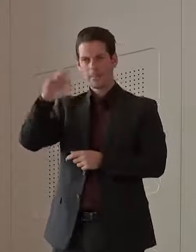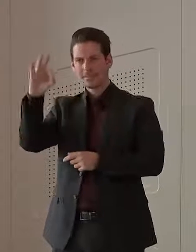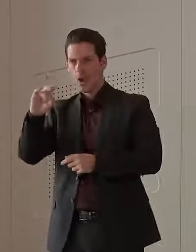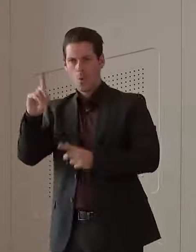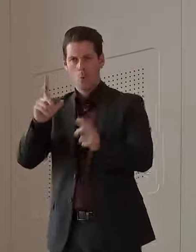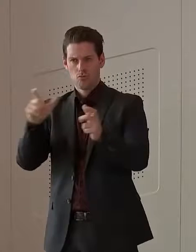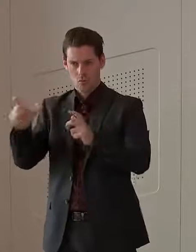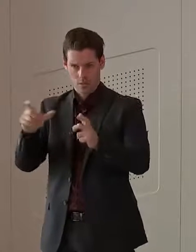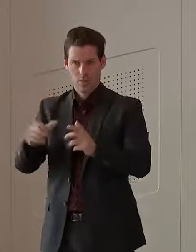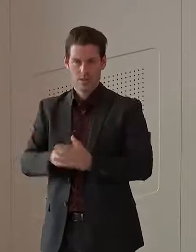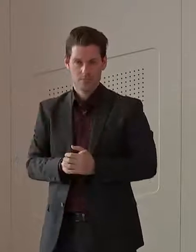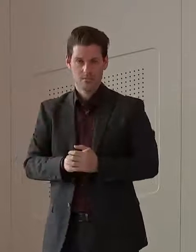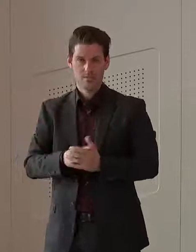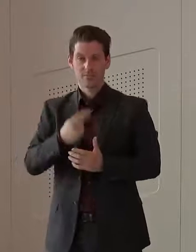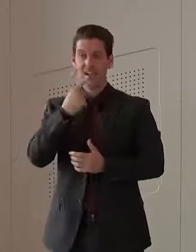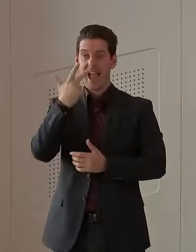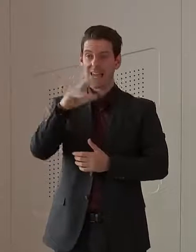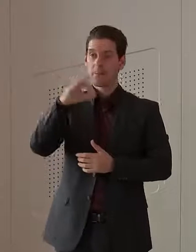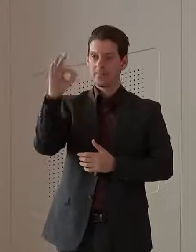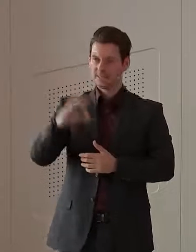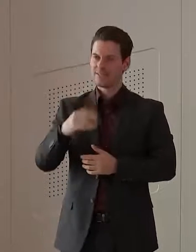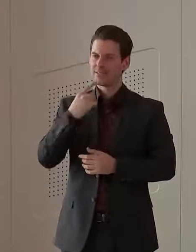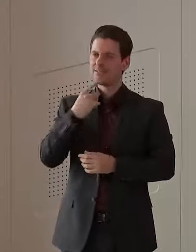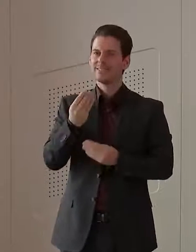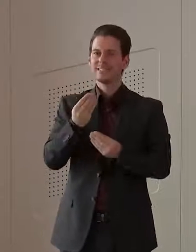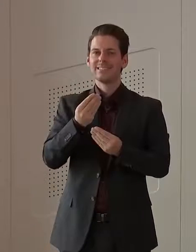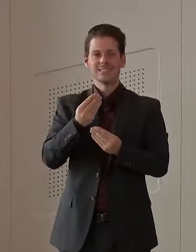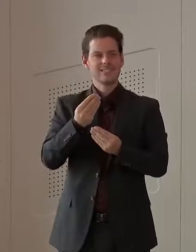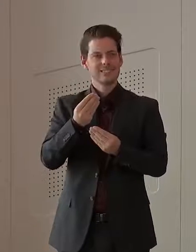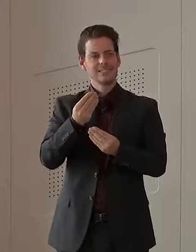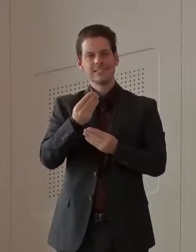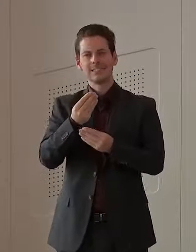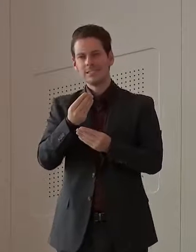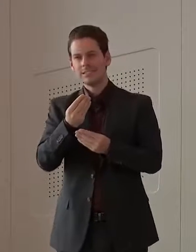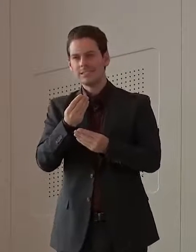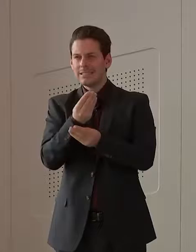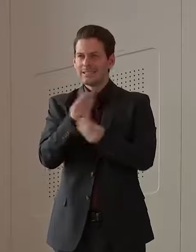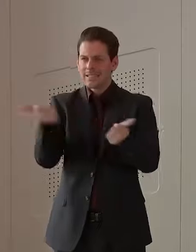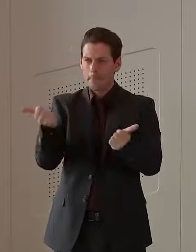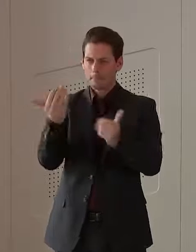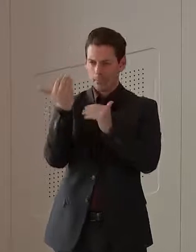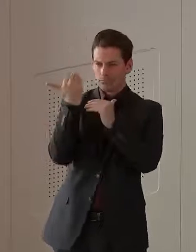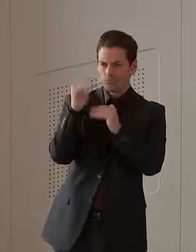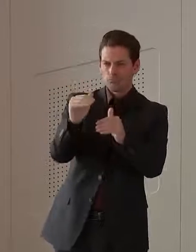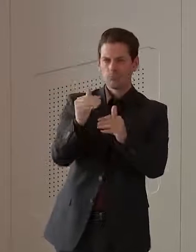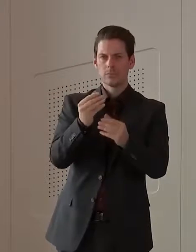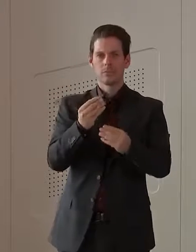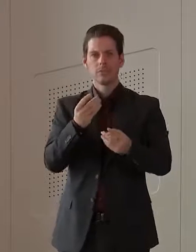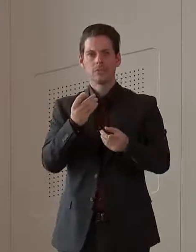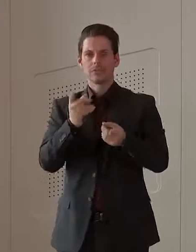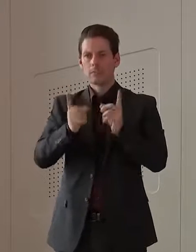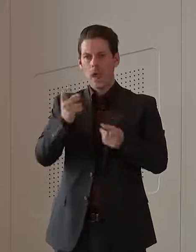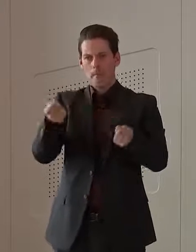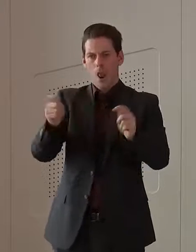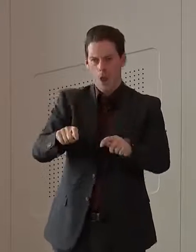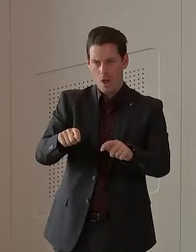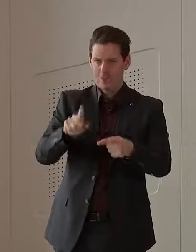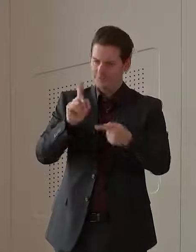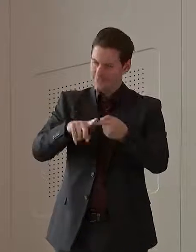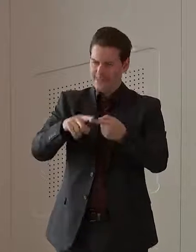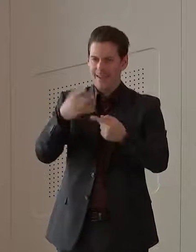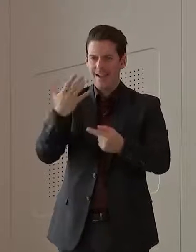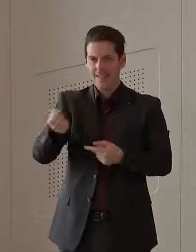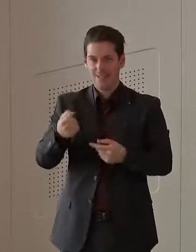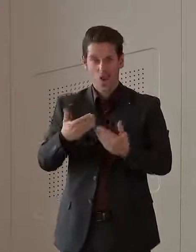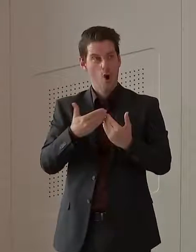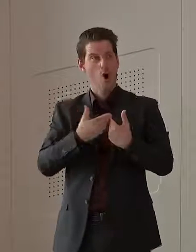is it does say that there still will be some options to have some restrictions and some lockdowns. So as